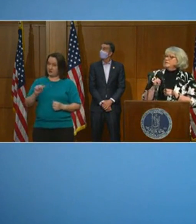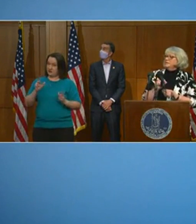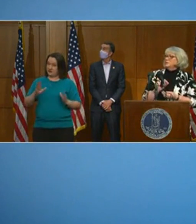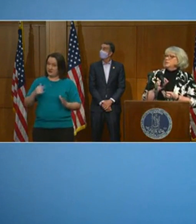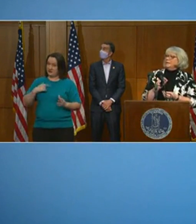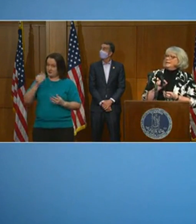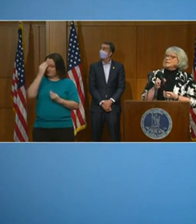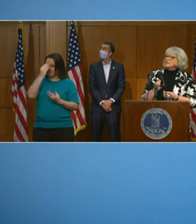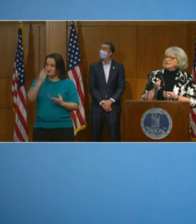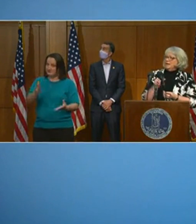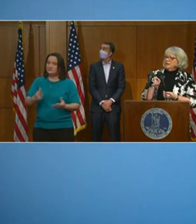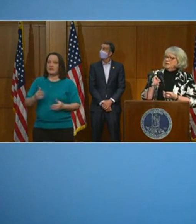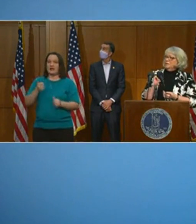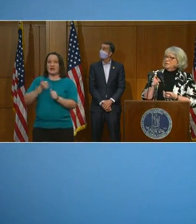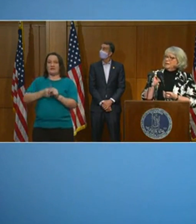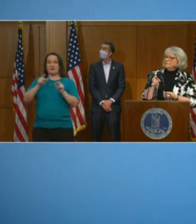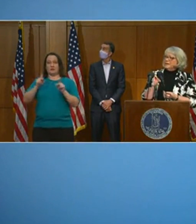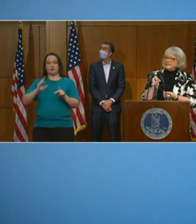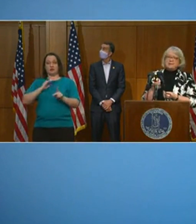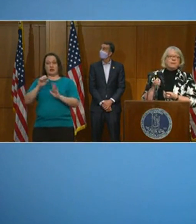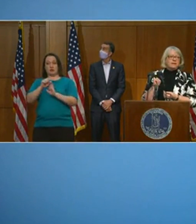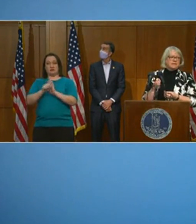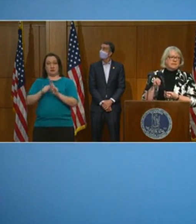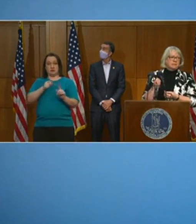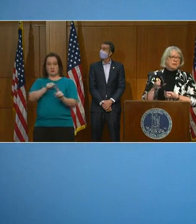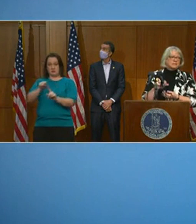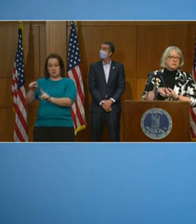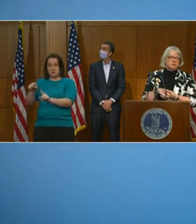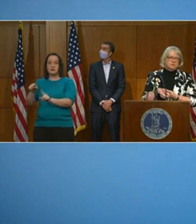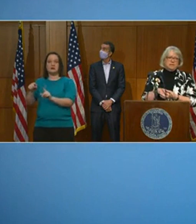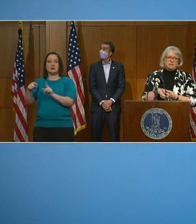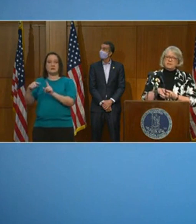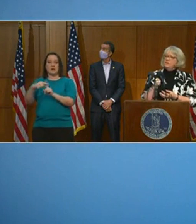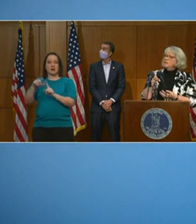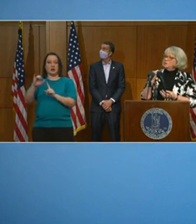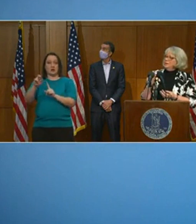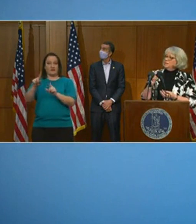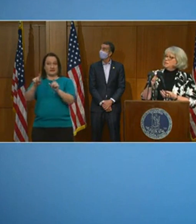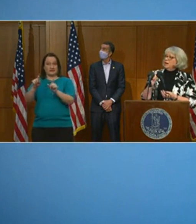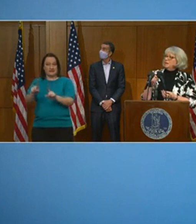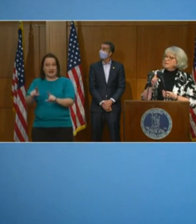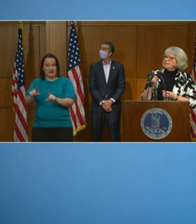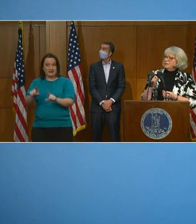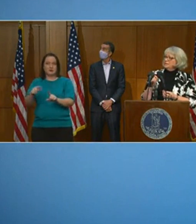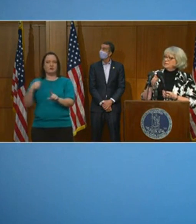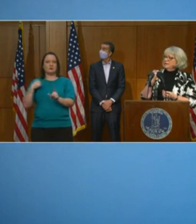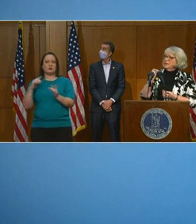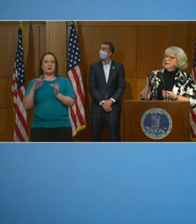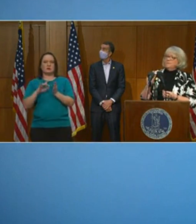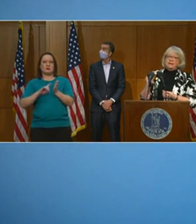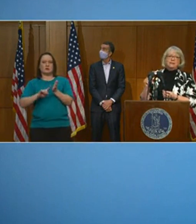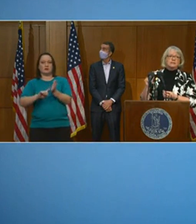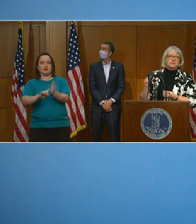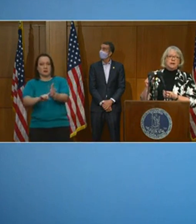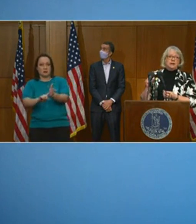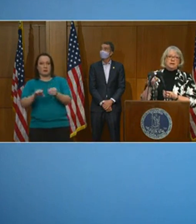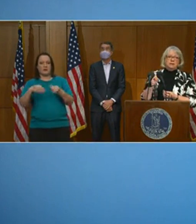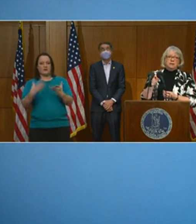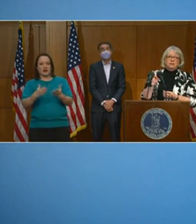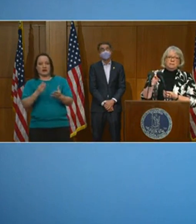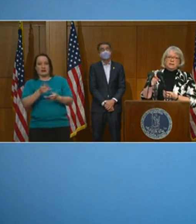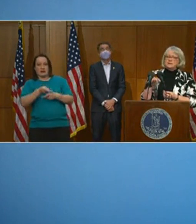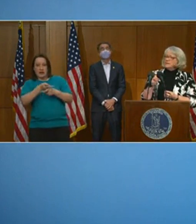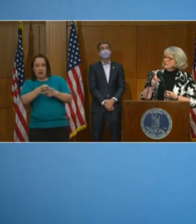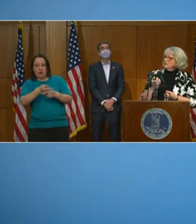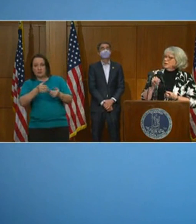every individual in our state who has been identified as having a positive COVID test, that we need to do contact tracing and provide clinical care.